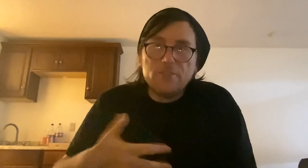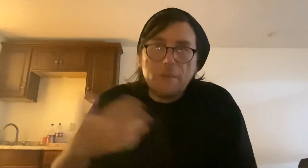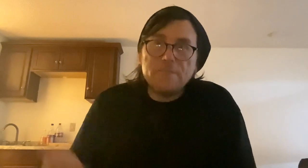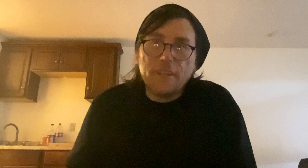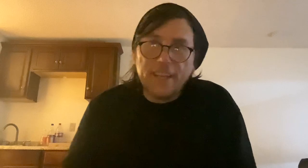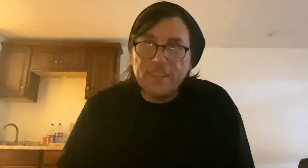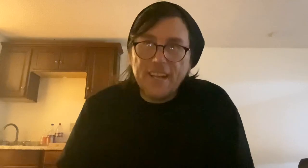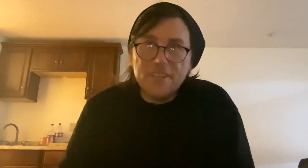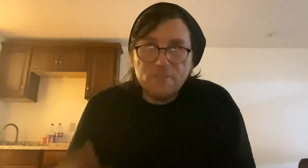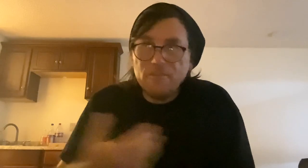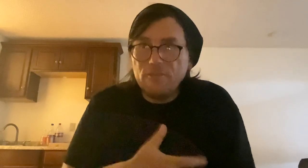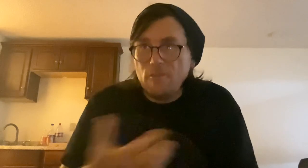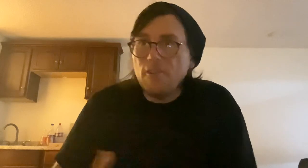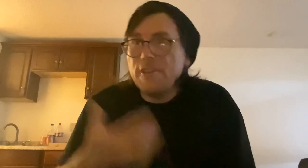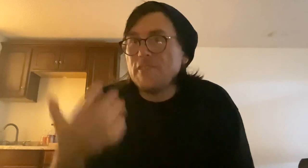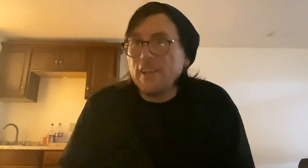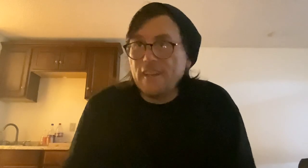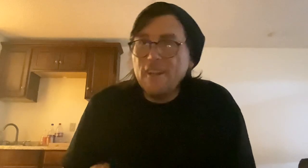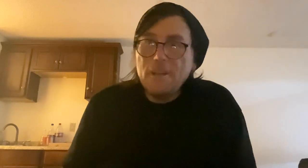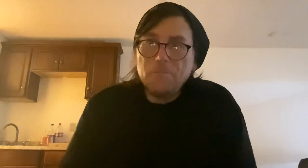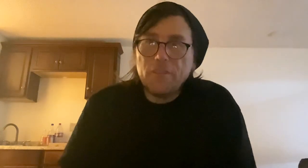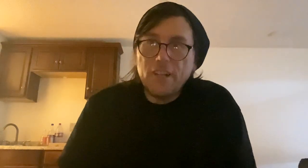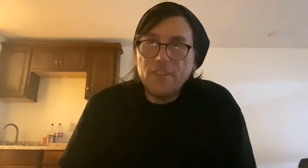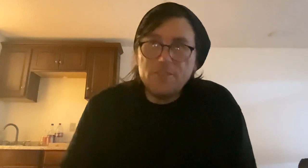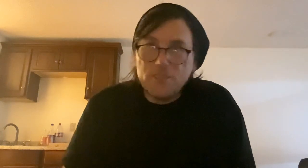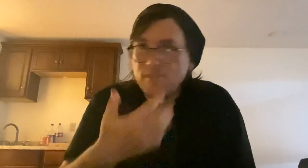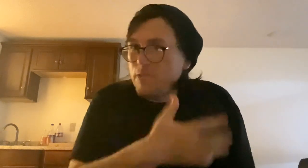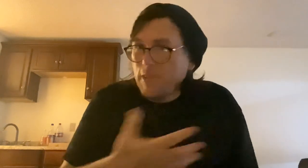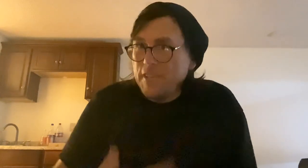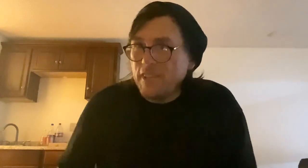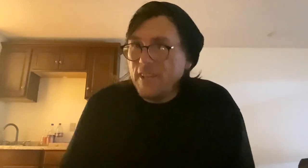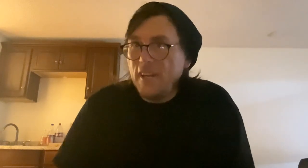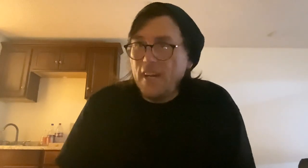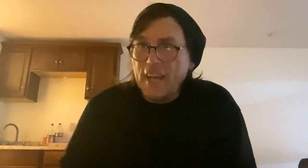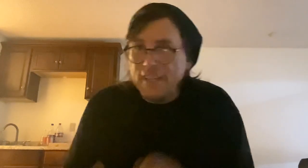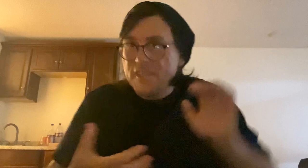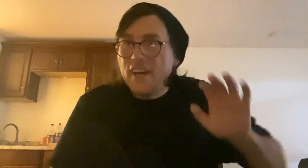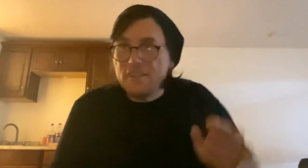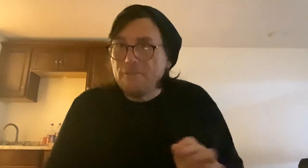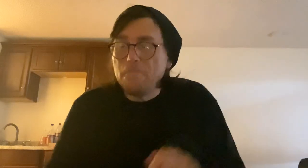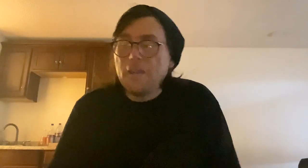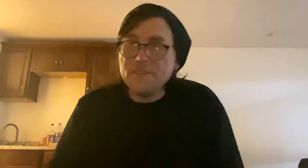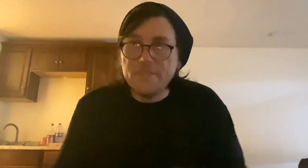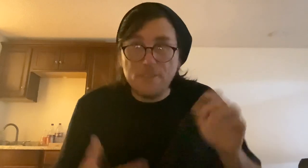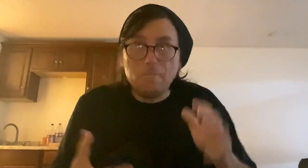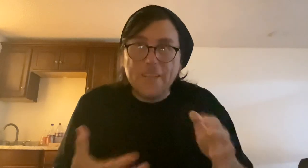specifying that you're an artist and just showcasing, uh, at least a hundred of your pieces, your best